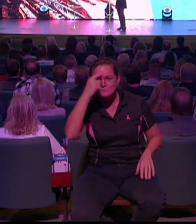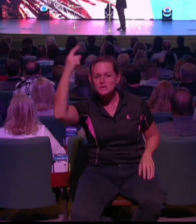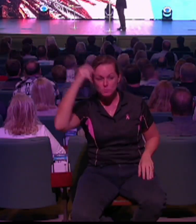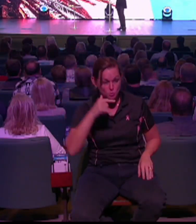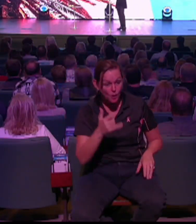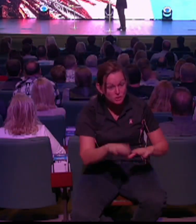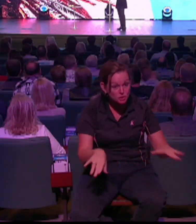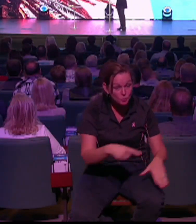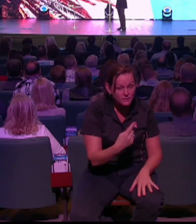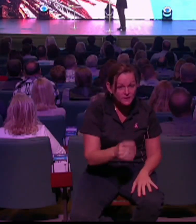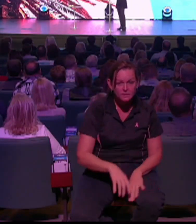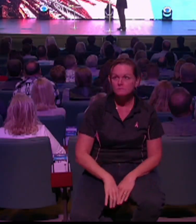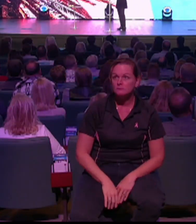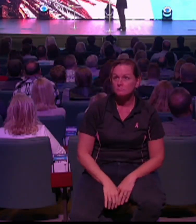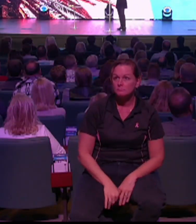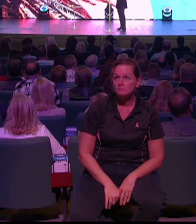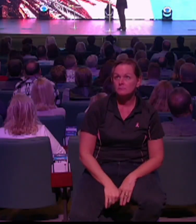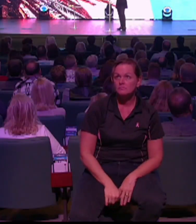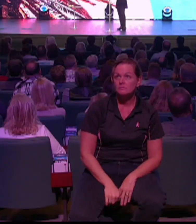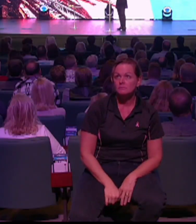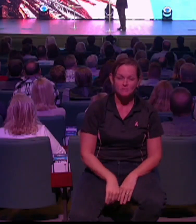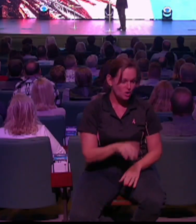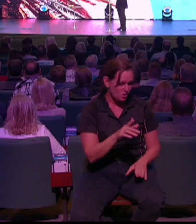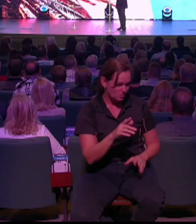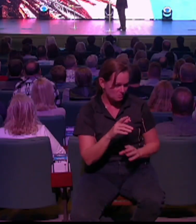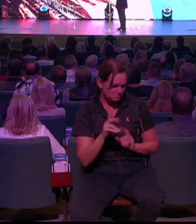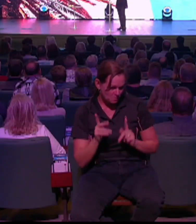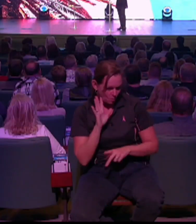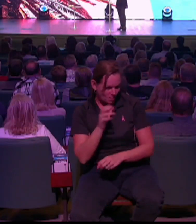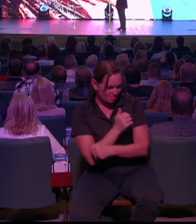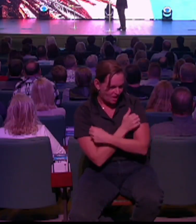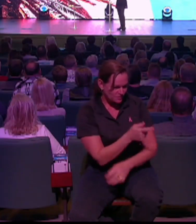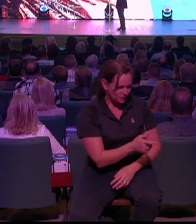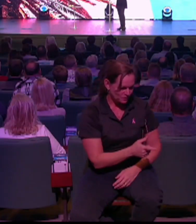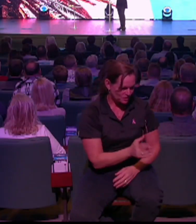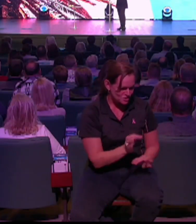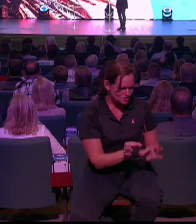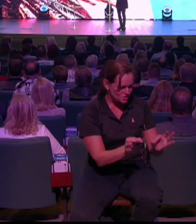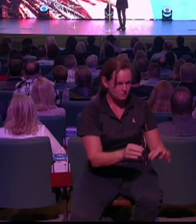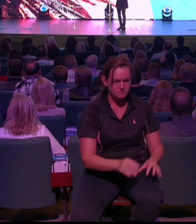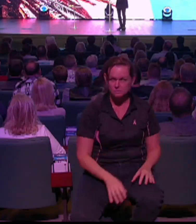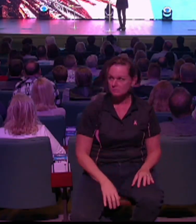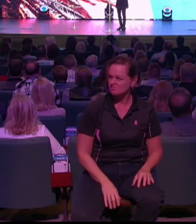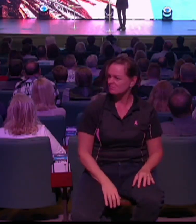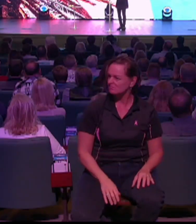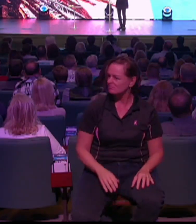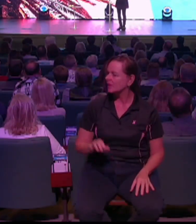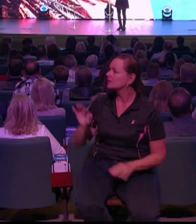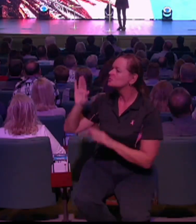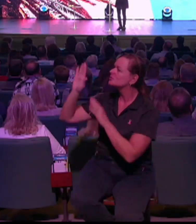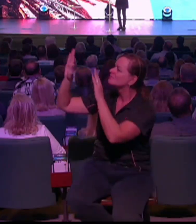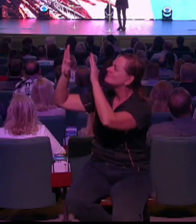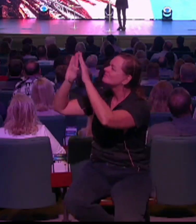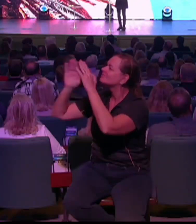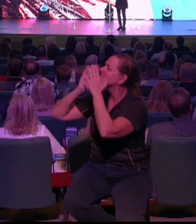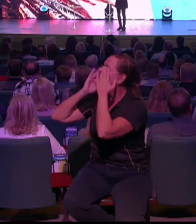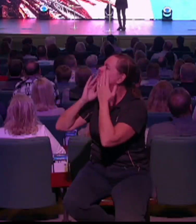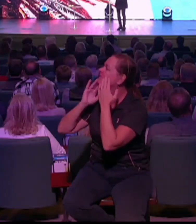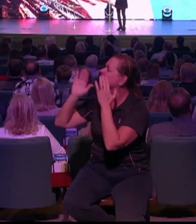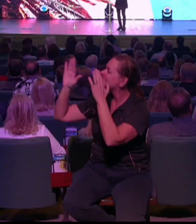day. Sarah, you can be loved. And I remember she kept, like, touching my face and kind of, like, not believing me that my eye was